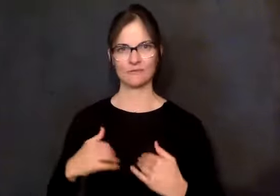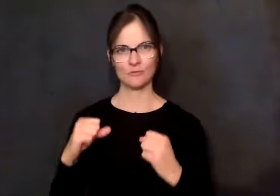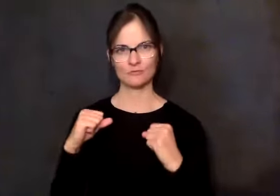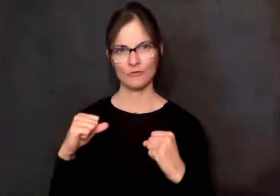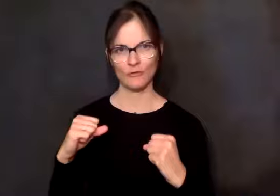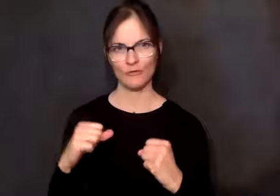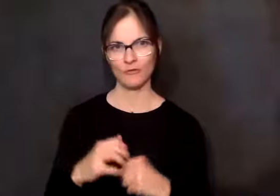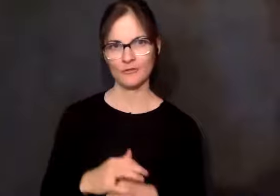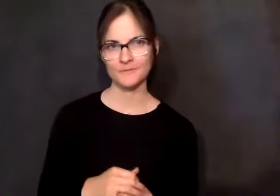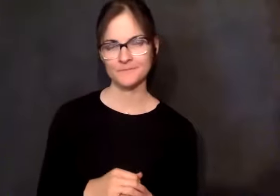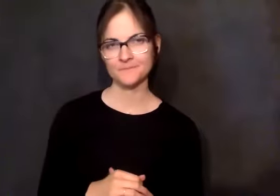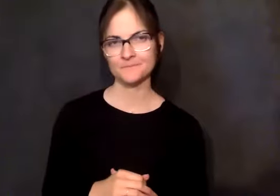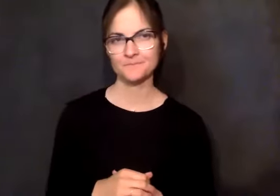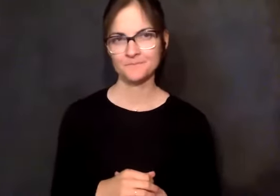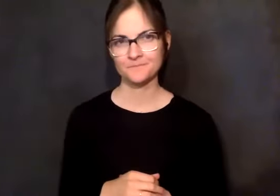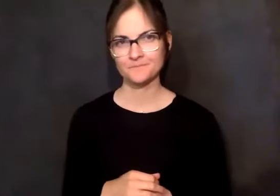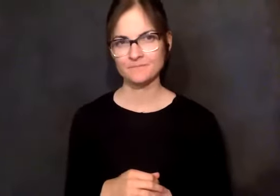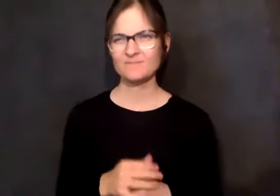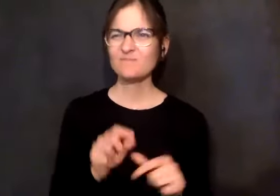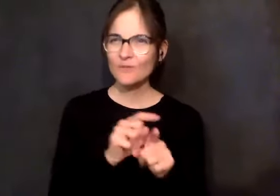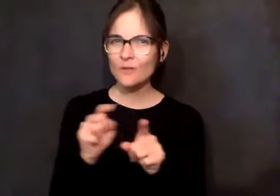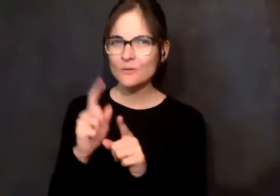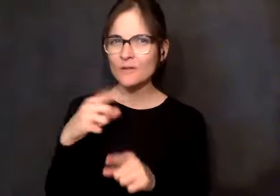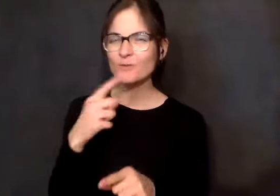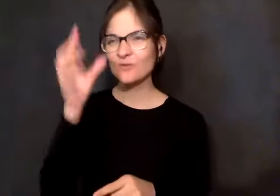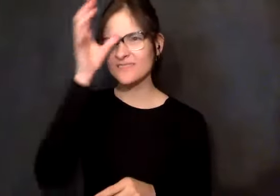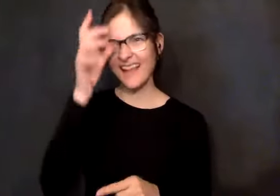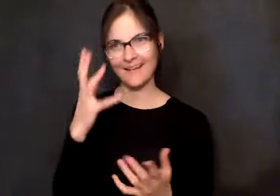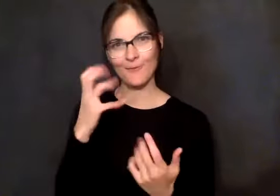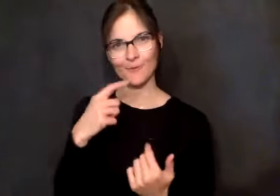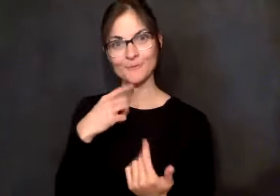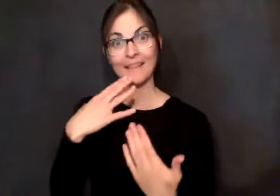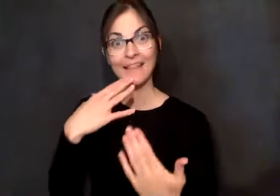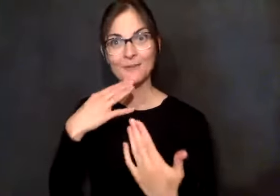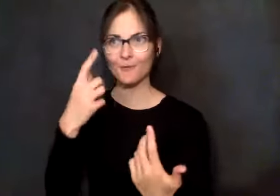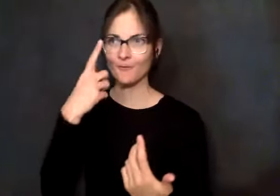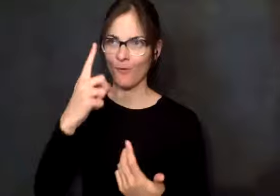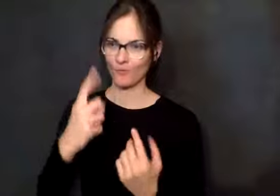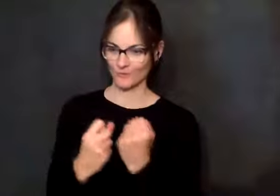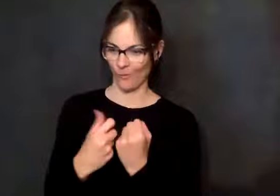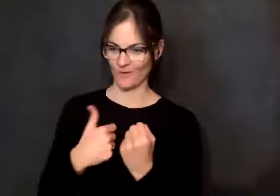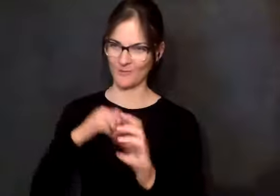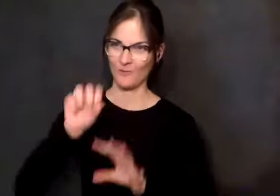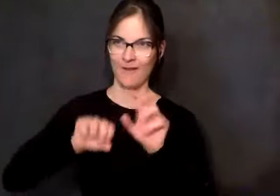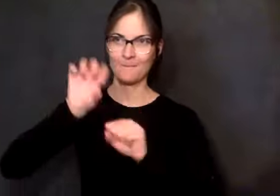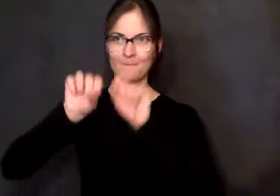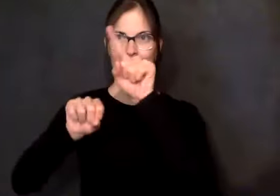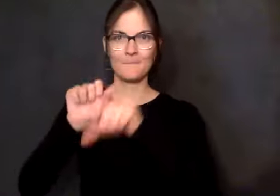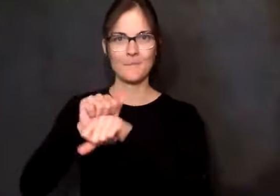blindness. I said, Dad, want to thank you for helping me down the mountain. Because you see, one of the activities we took was to climb up a